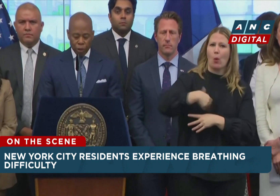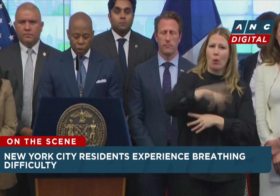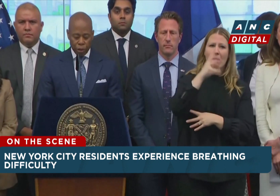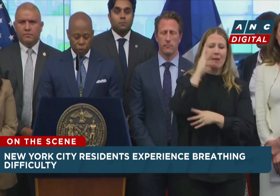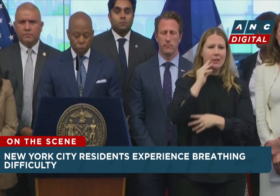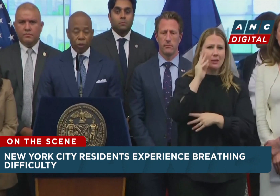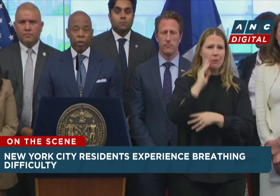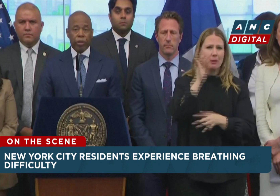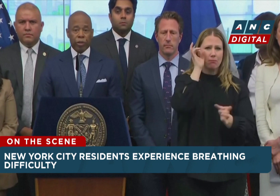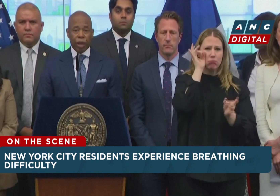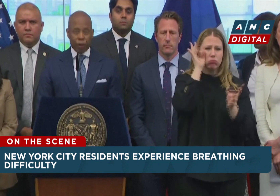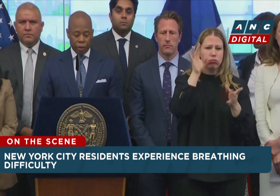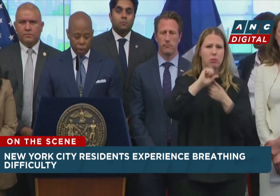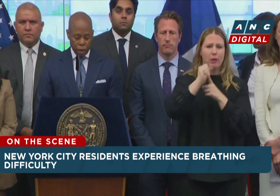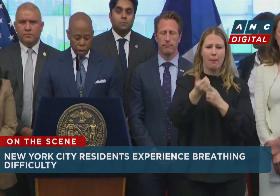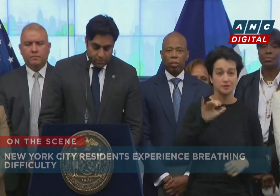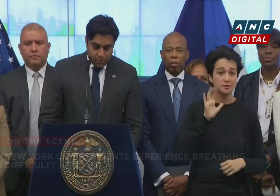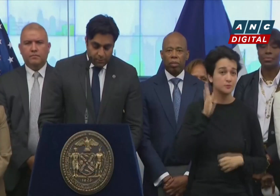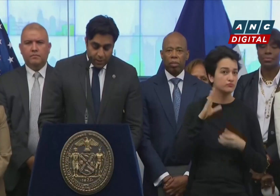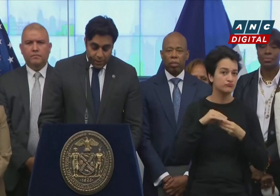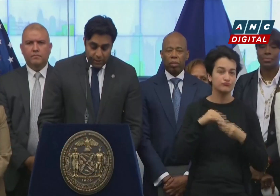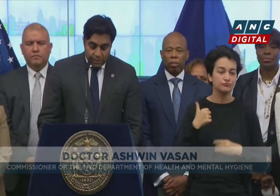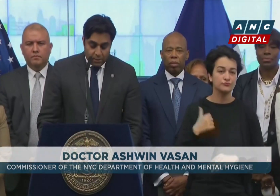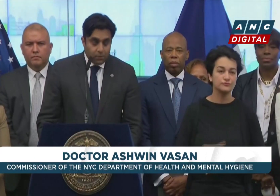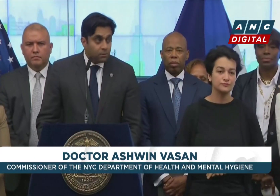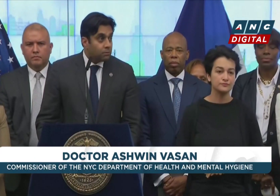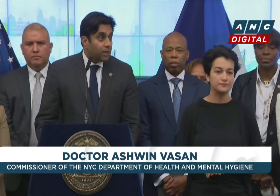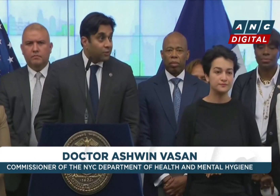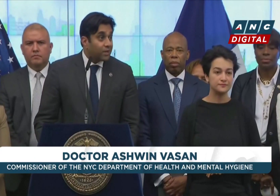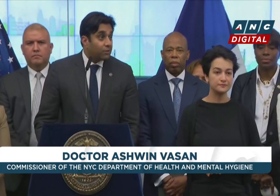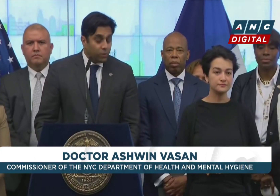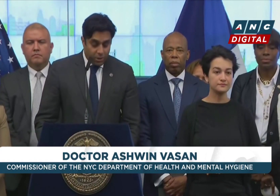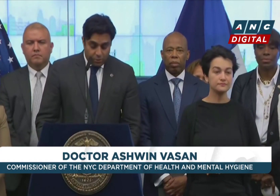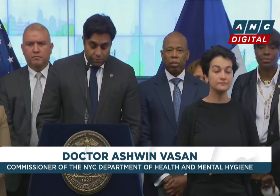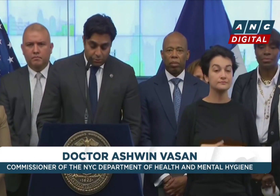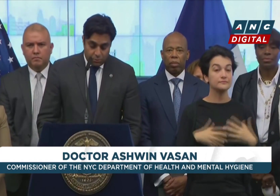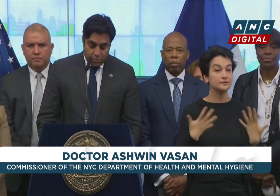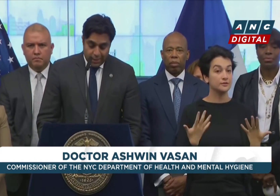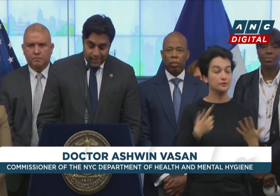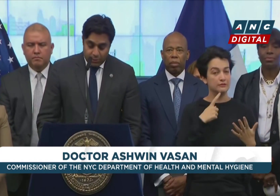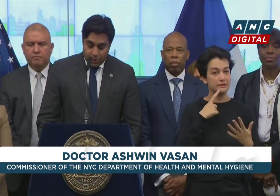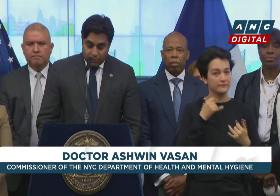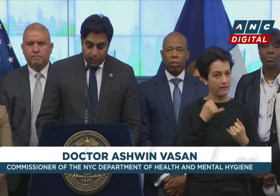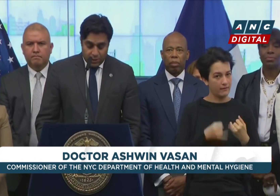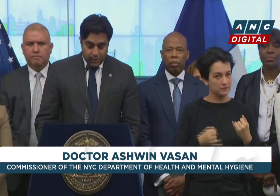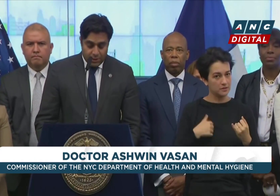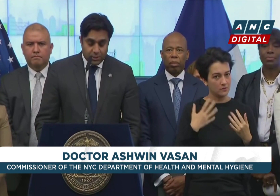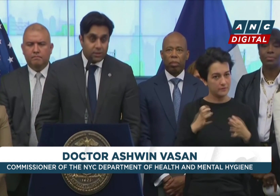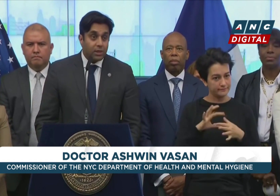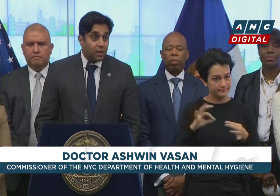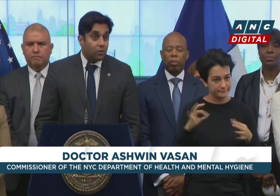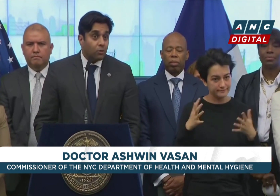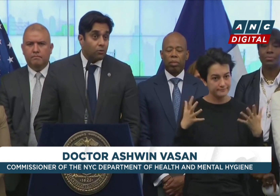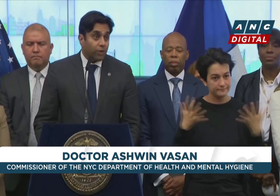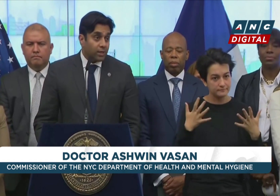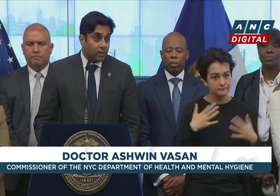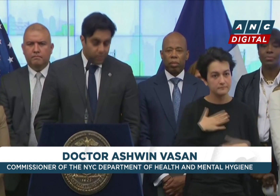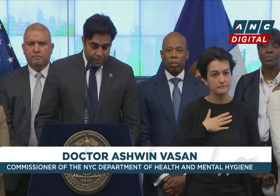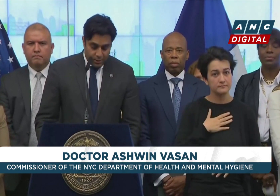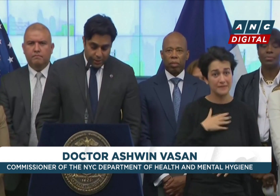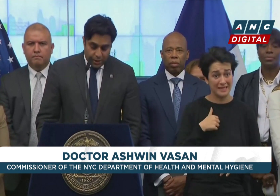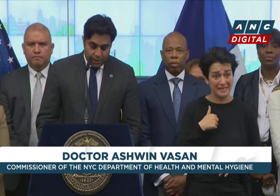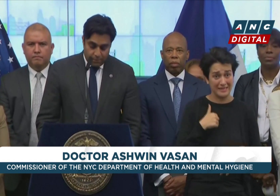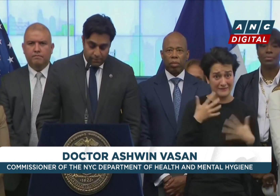and we will get through this together. Finally, I look out the window, and I see what everyone else sees, the yellow